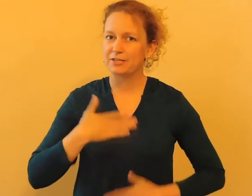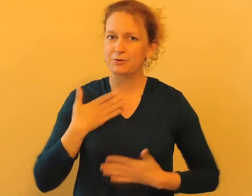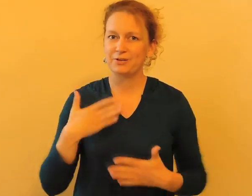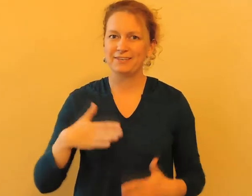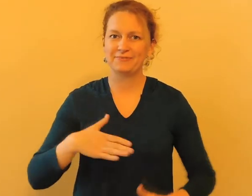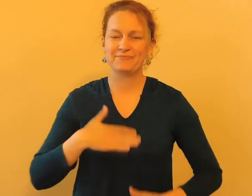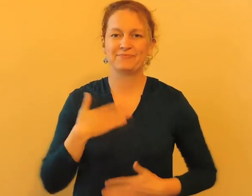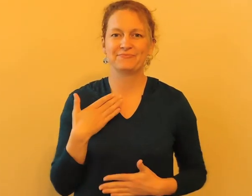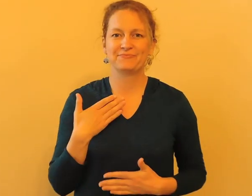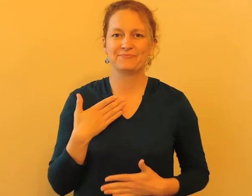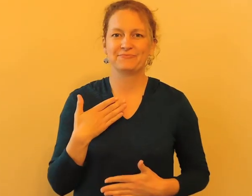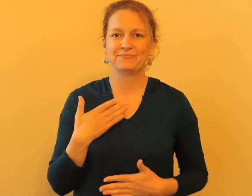joy.